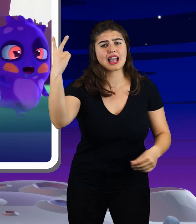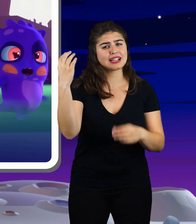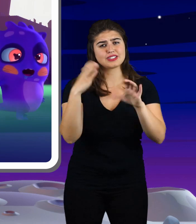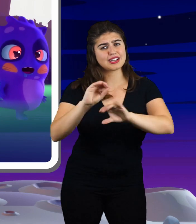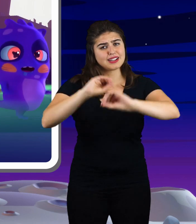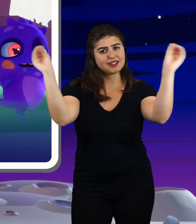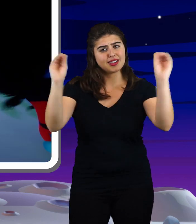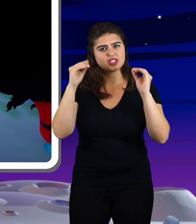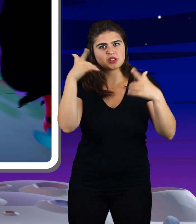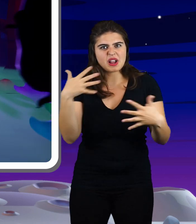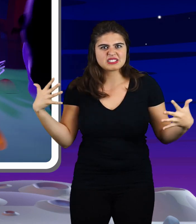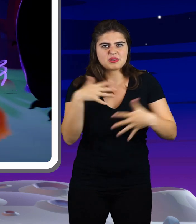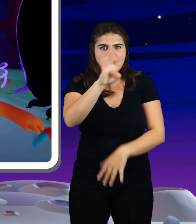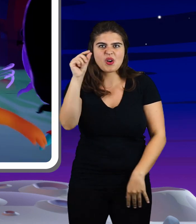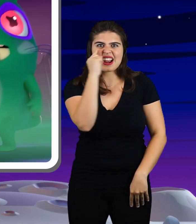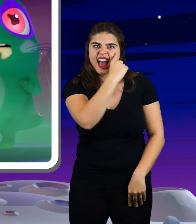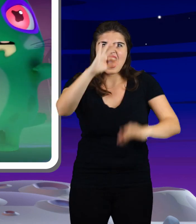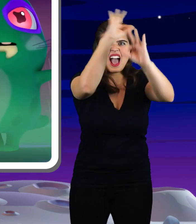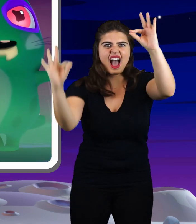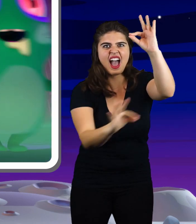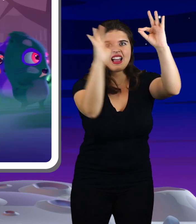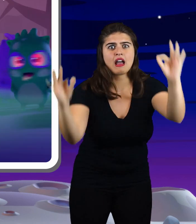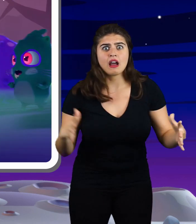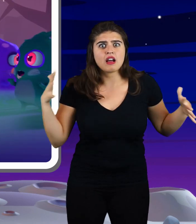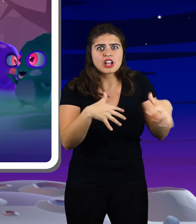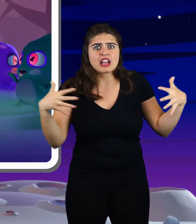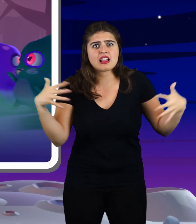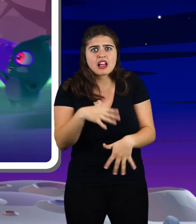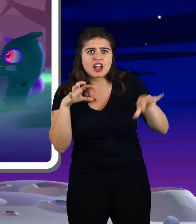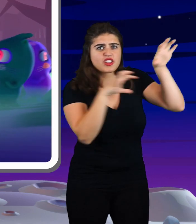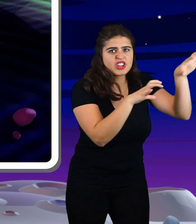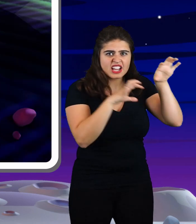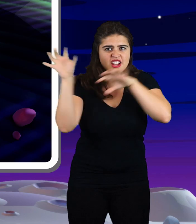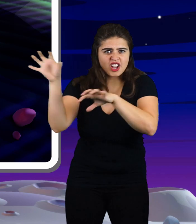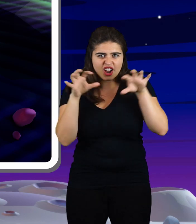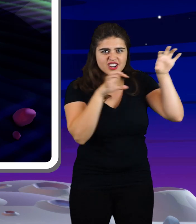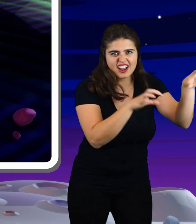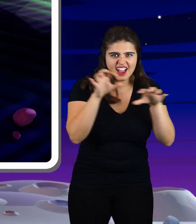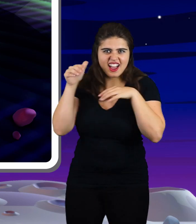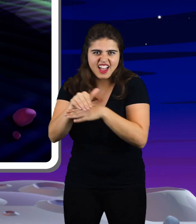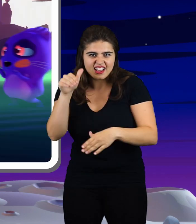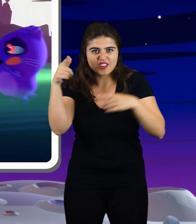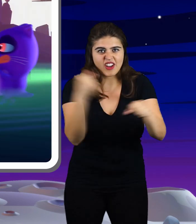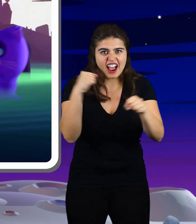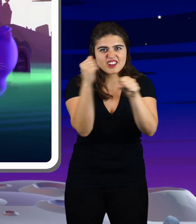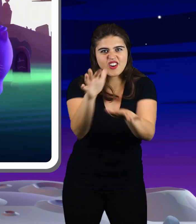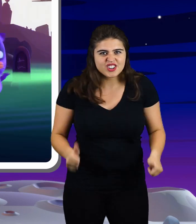against the scene with the 40 eyes Girl, thriller, thriller night You're fighting for your